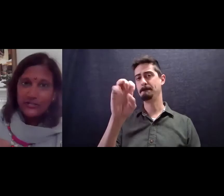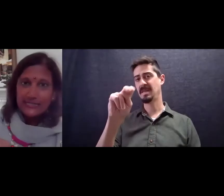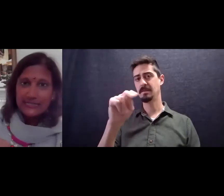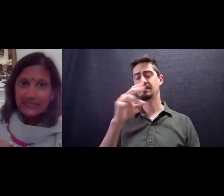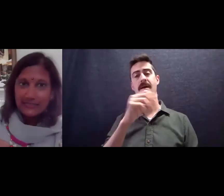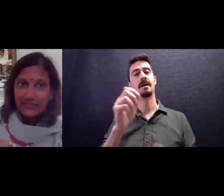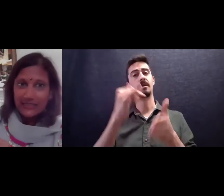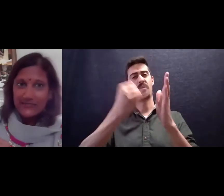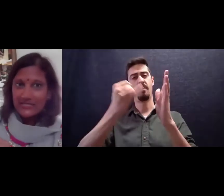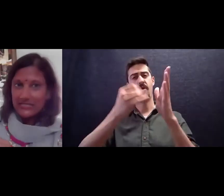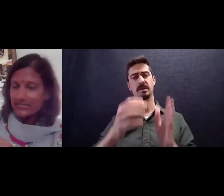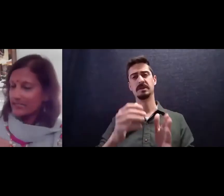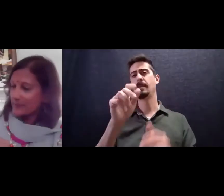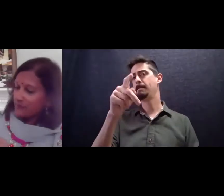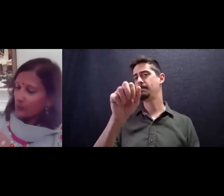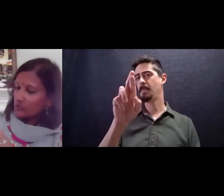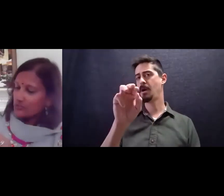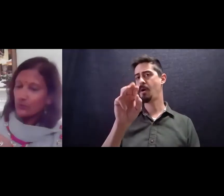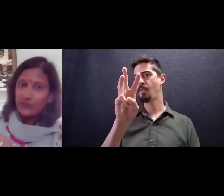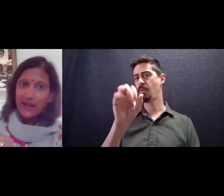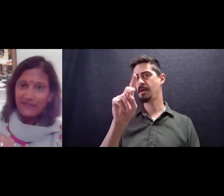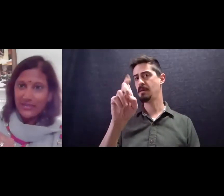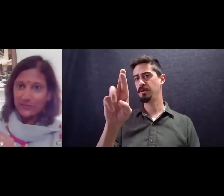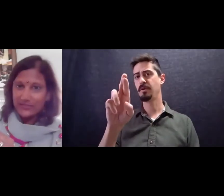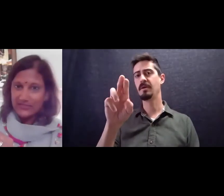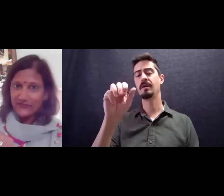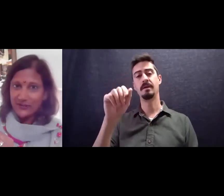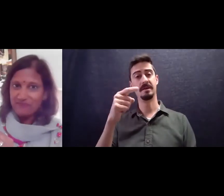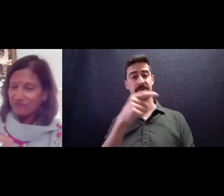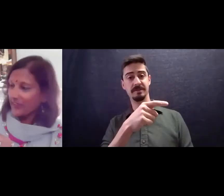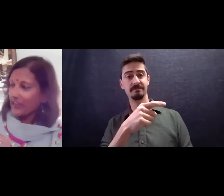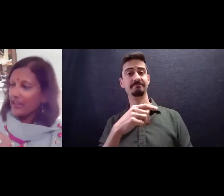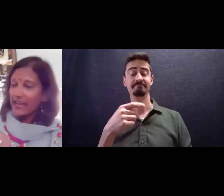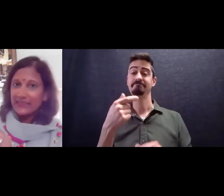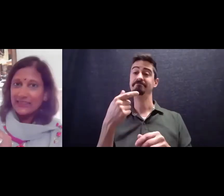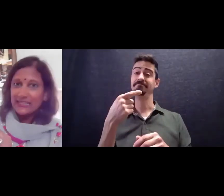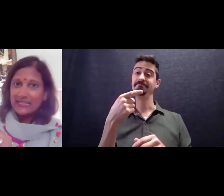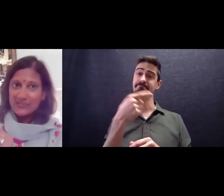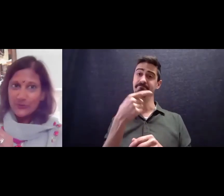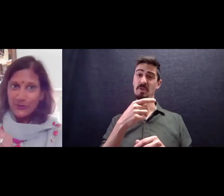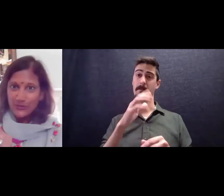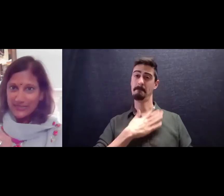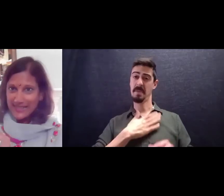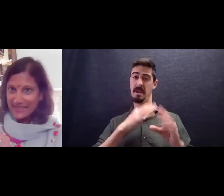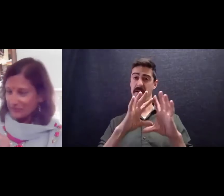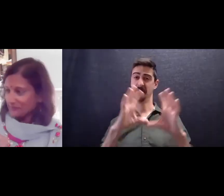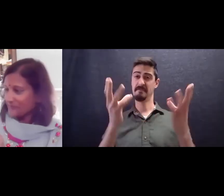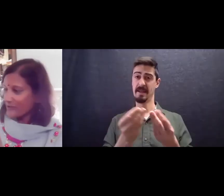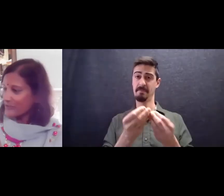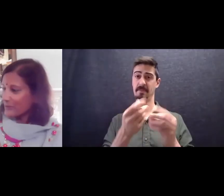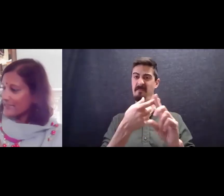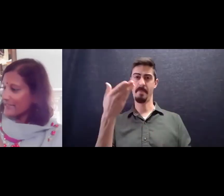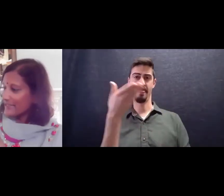the artist he lives in India which is where my family is from and this is where the book is set